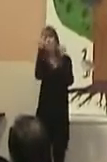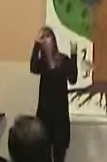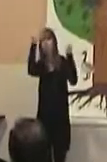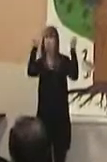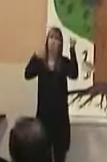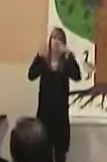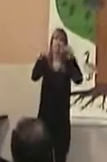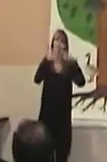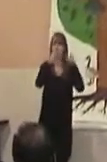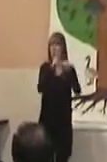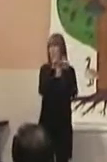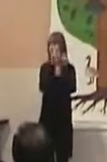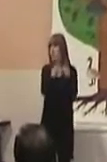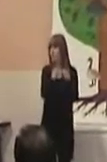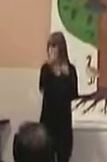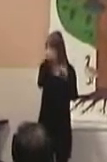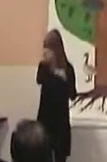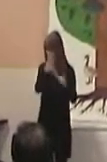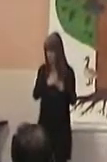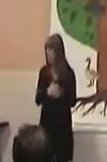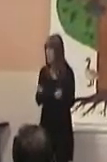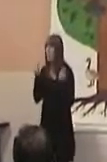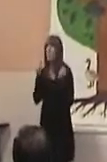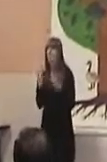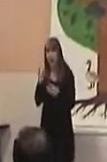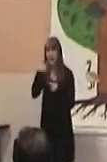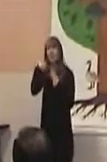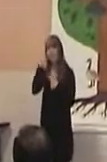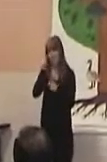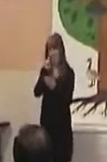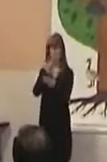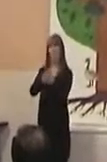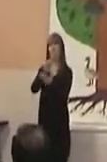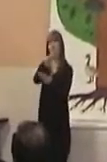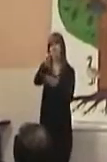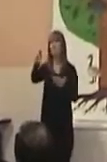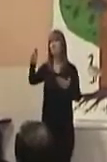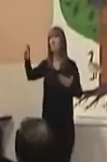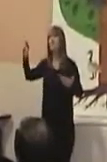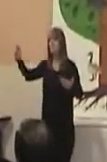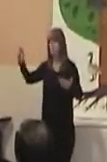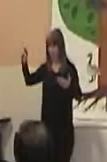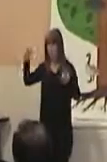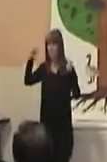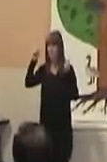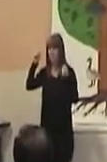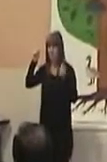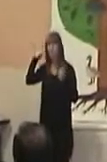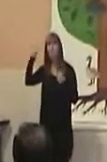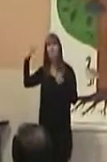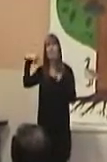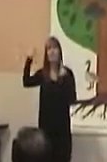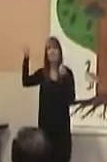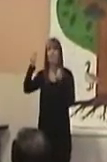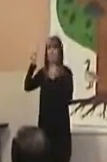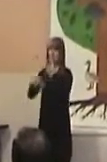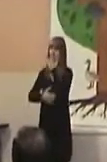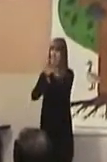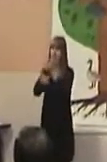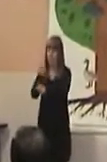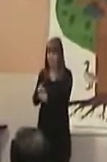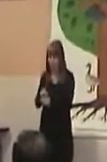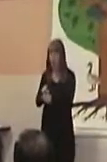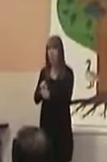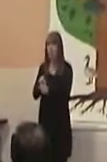And I know there's many people in this room, I'm looking at some of them right now, who have been dreaming also for a long time to make the things that are happening